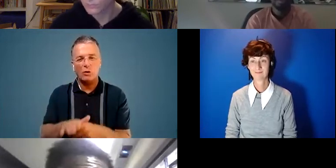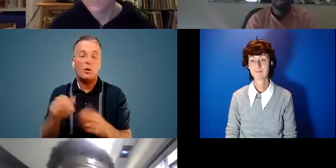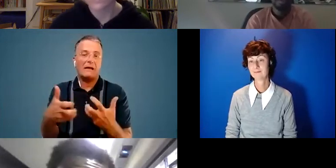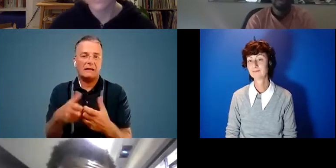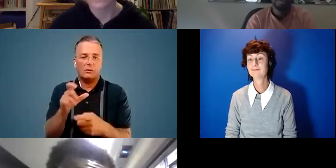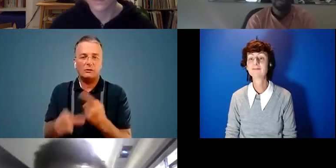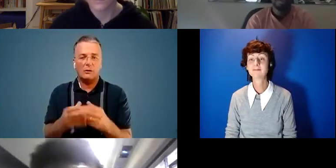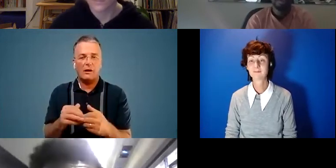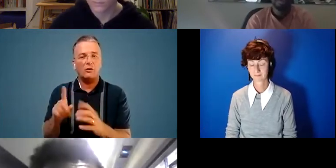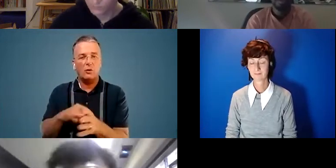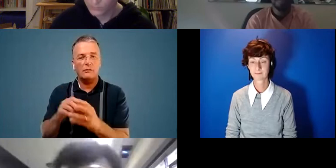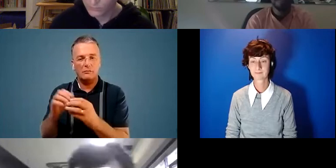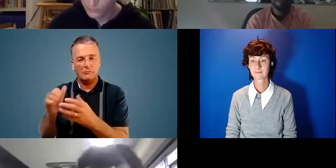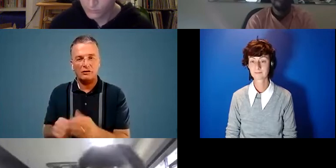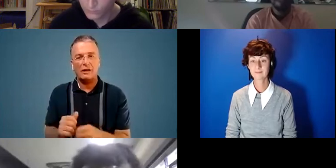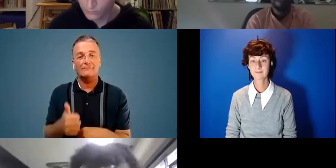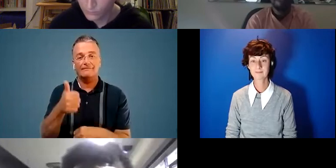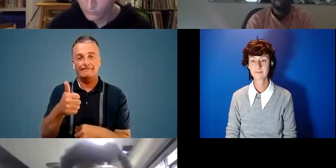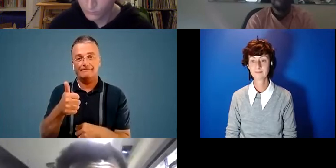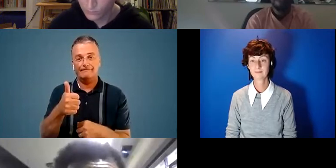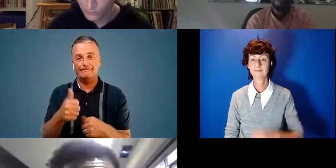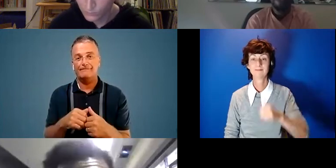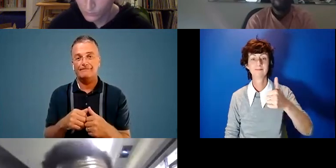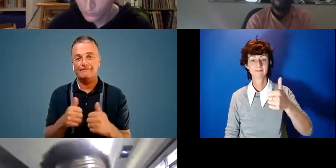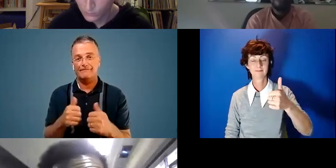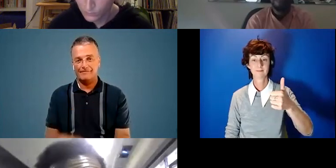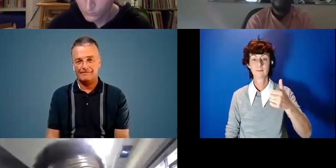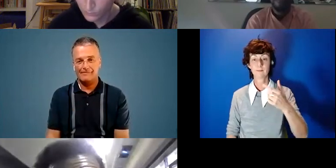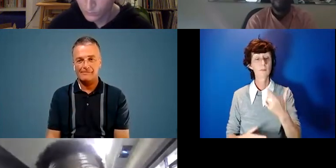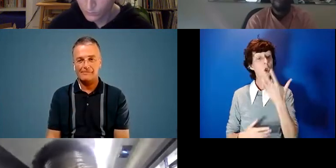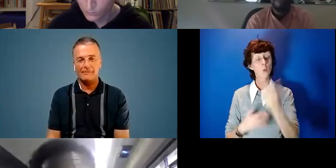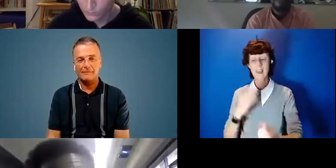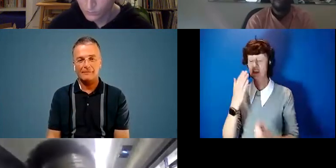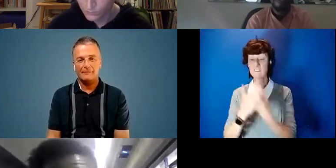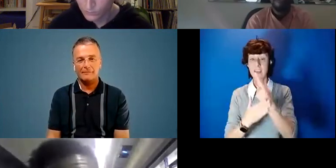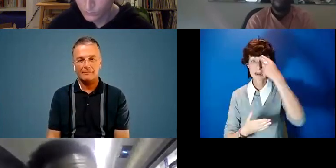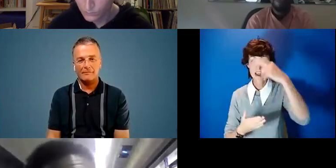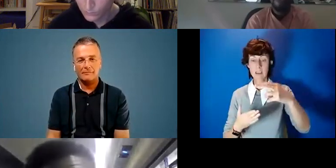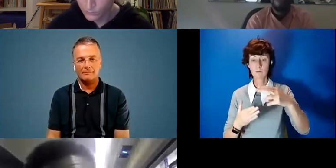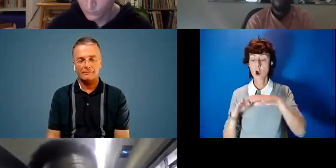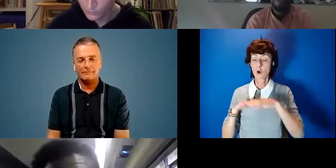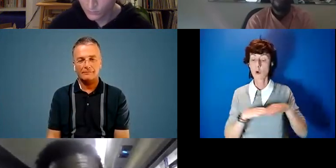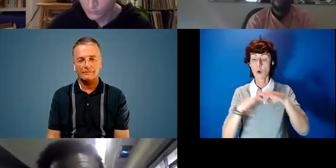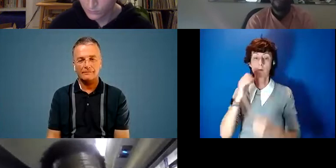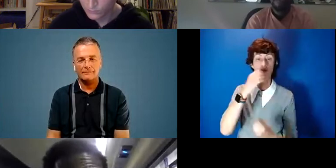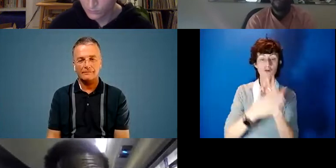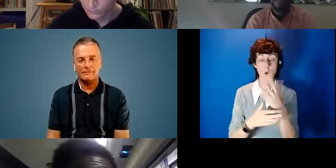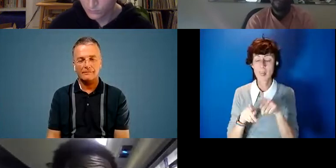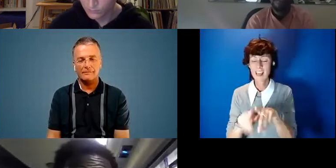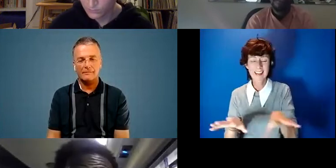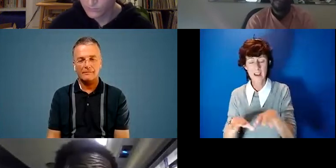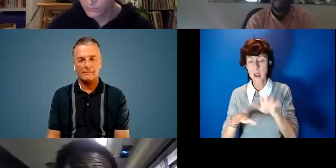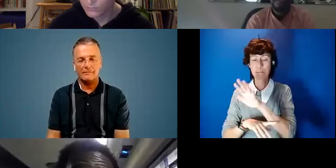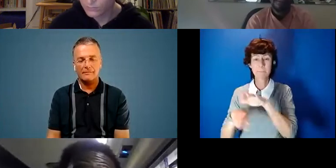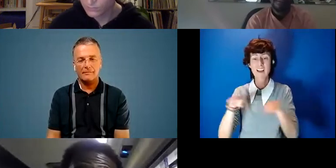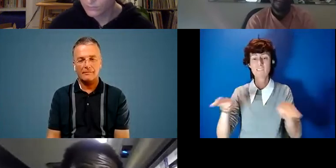how we do it with our youth program called Pop Garden. Then we have an event called Come With Bro and Come With Bro basically just a platform for just to